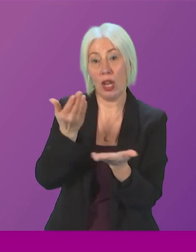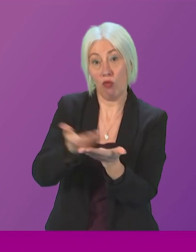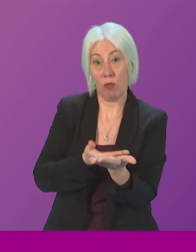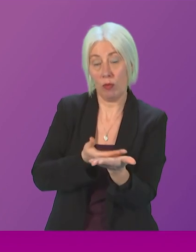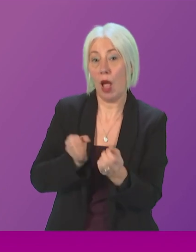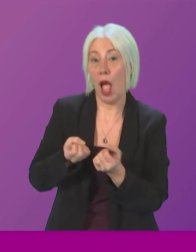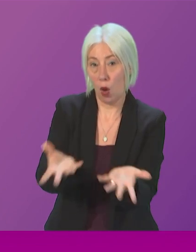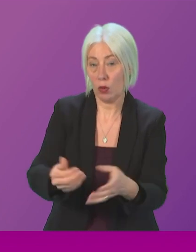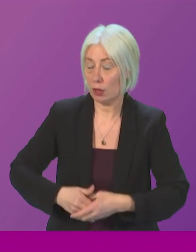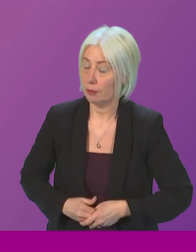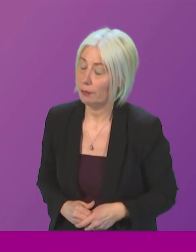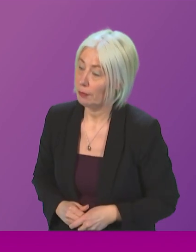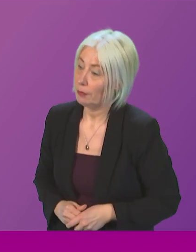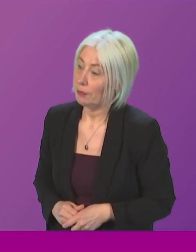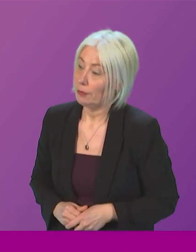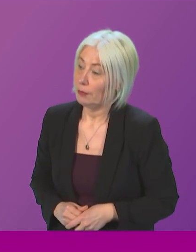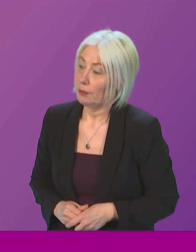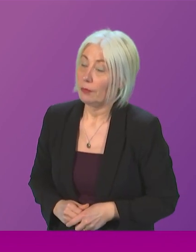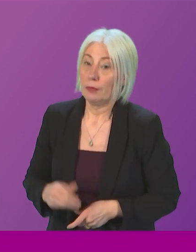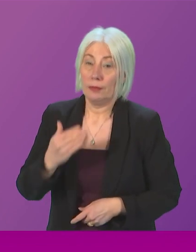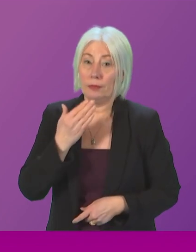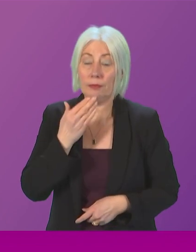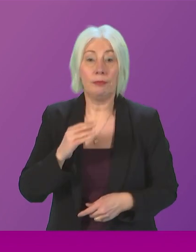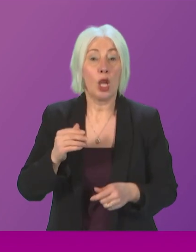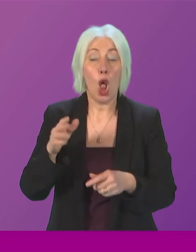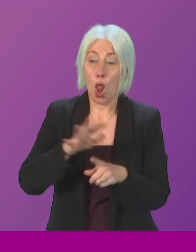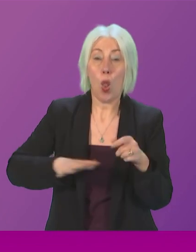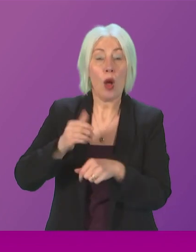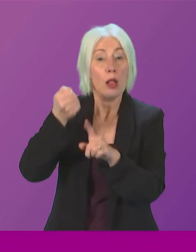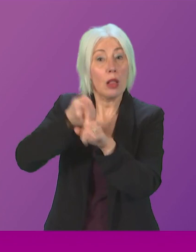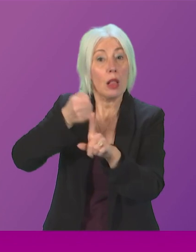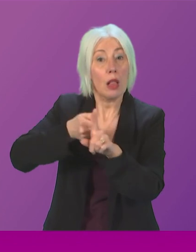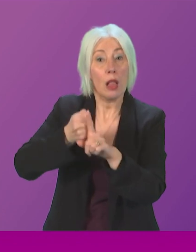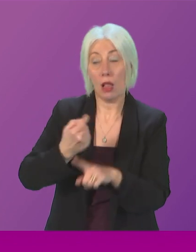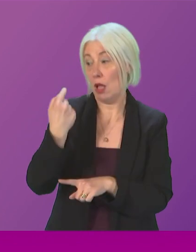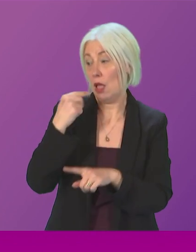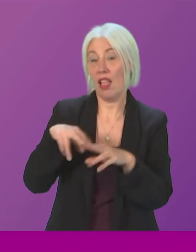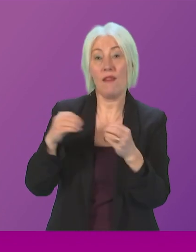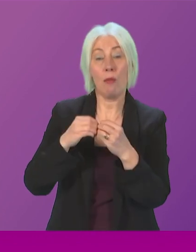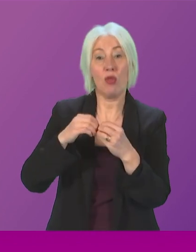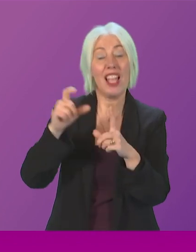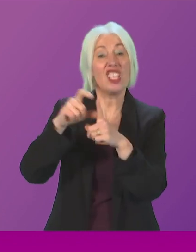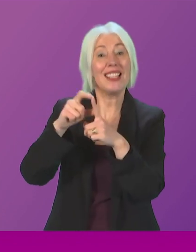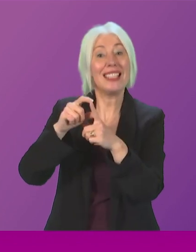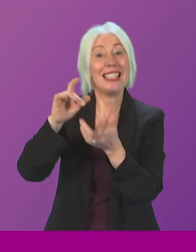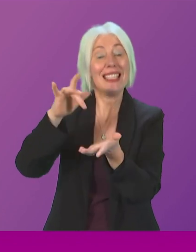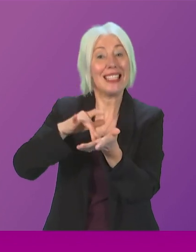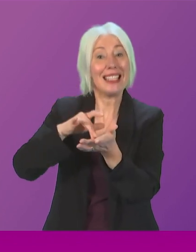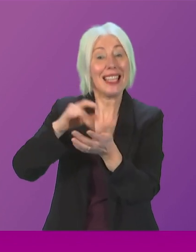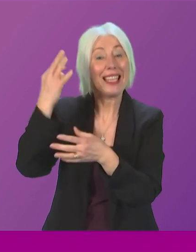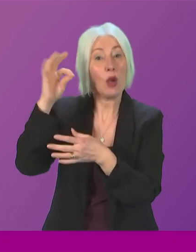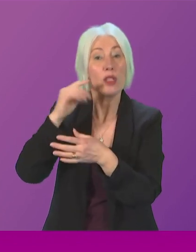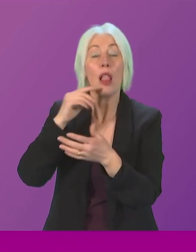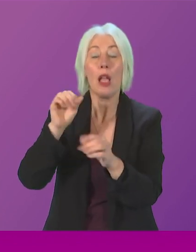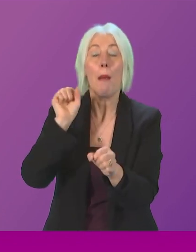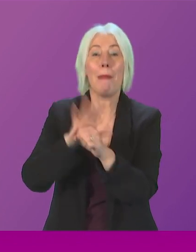Vialba thanks to the work of local campaigners in February this year Dundee City Council supported banning disposable